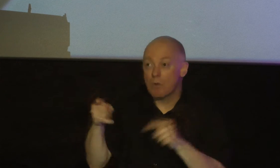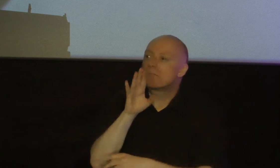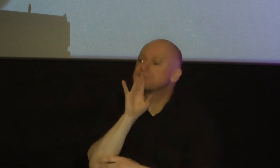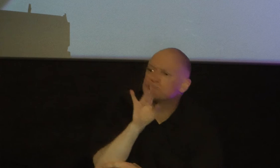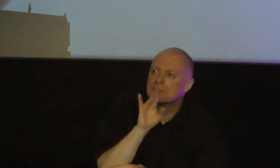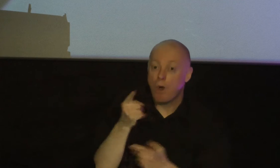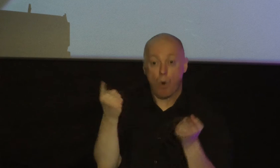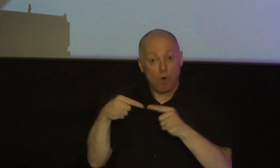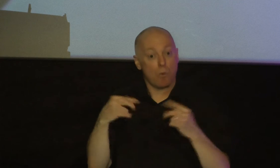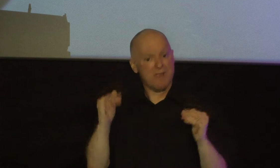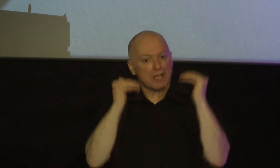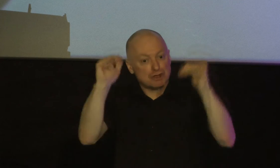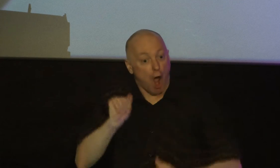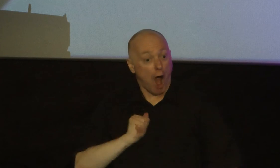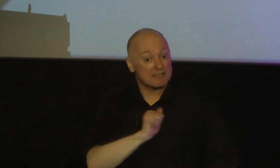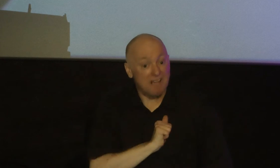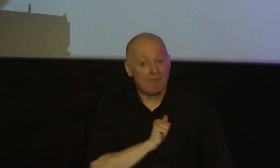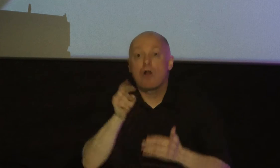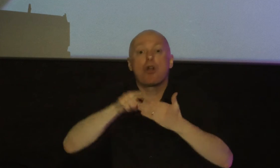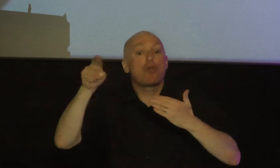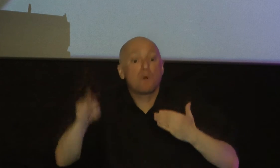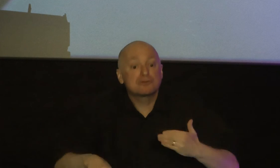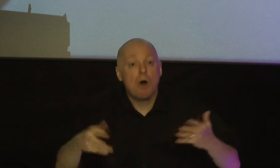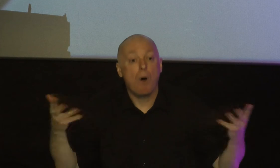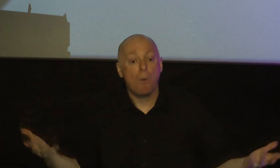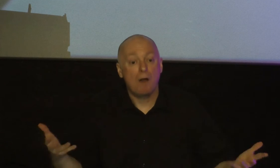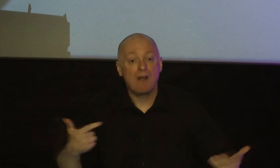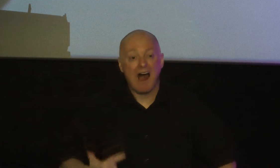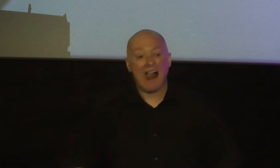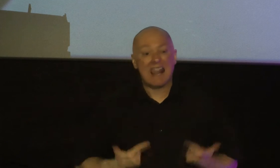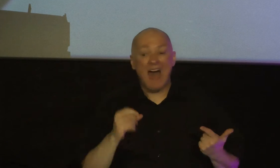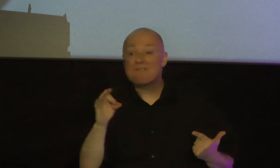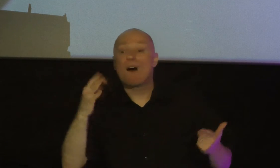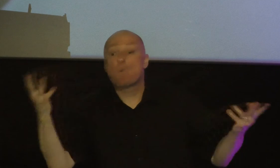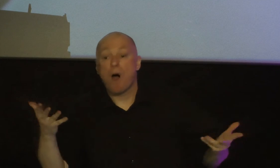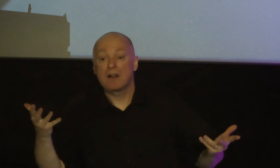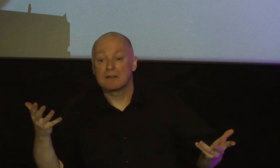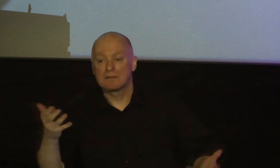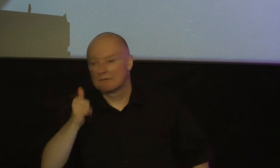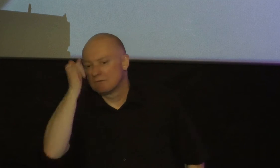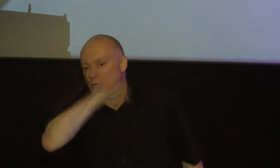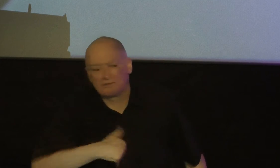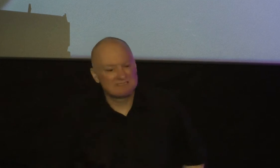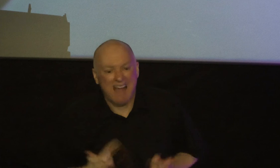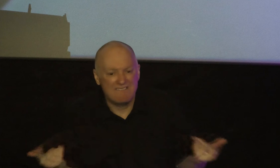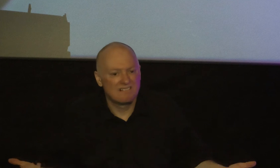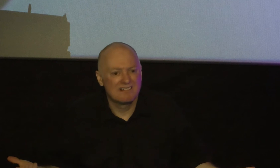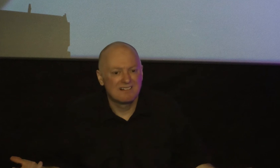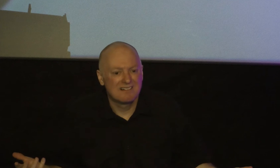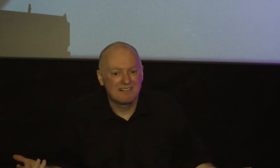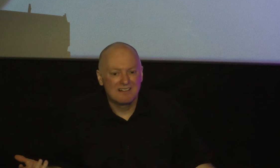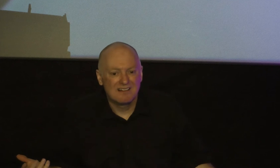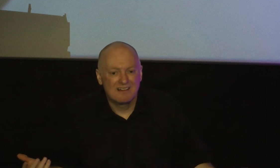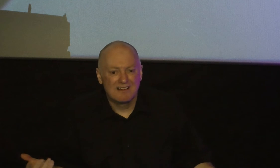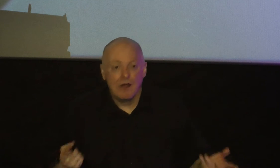exalt ourselves the result is a life of listen folly it's foolish